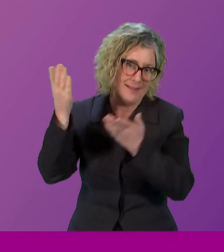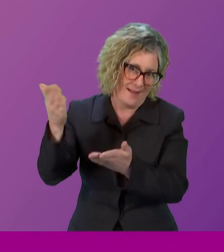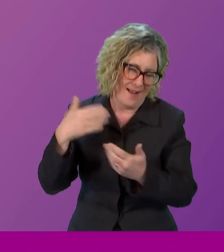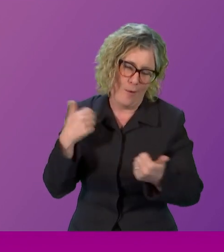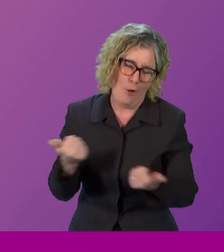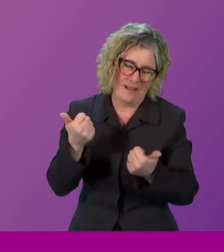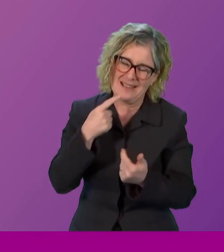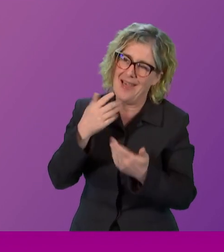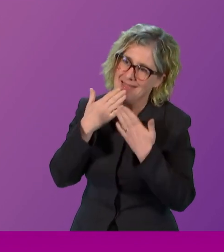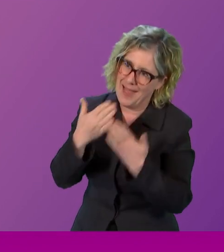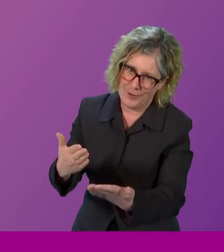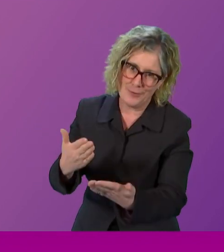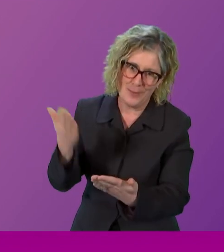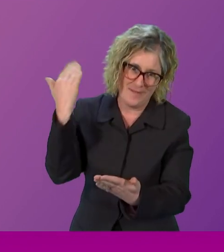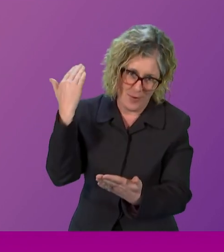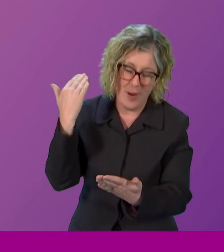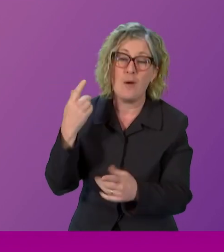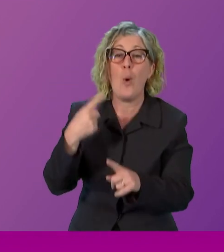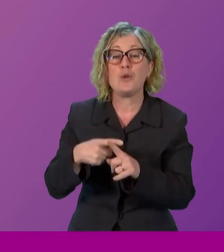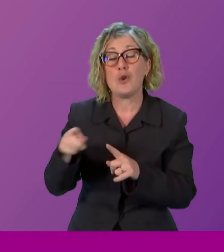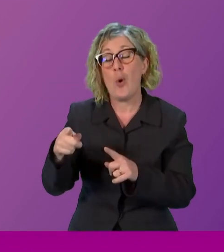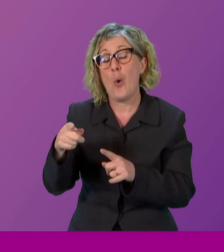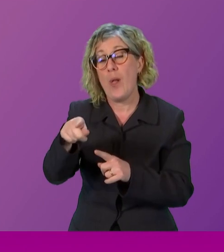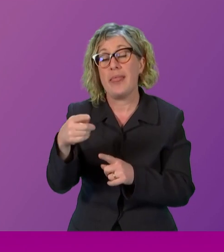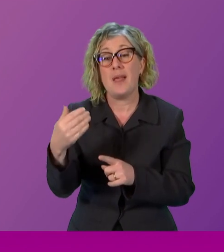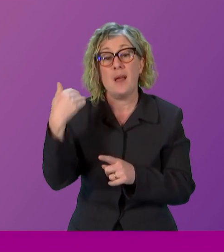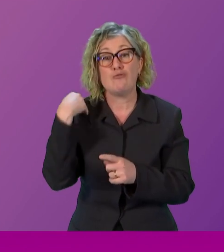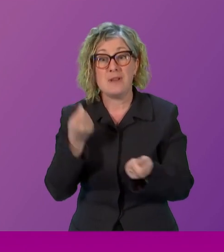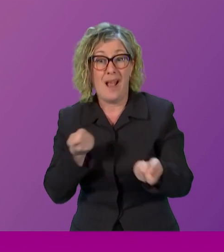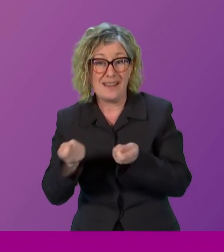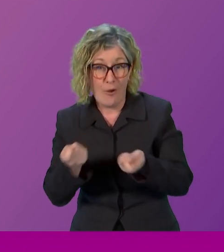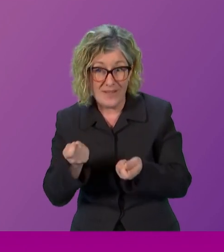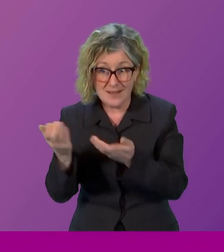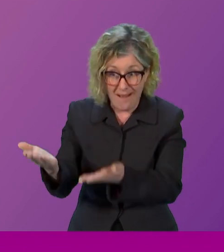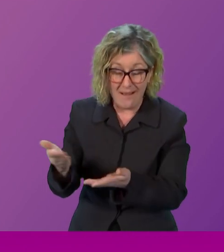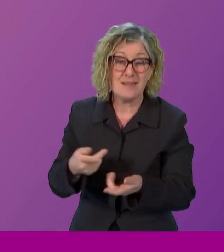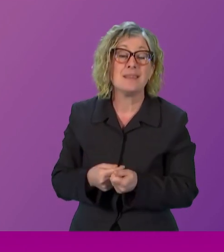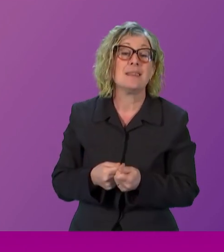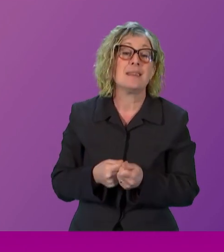Officer, for facilitating this and allowing this mob in here.